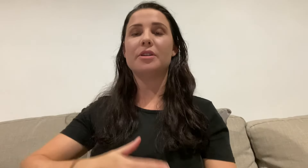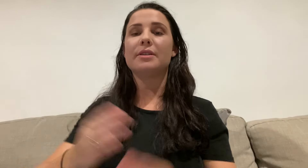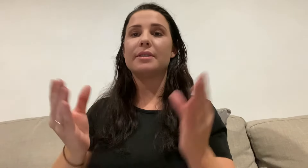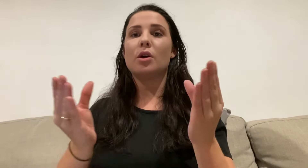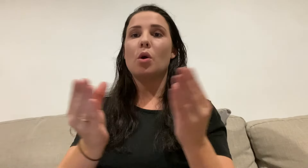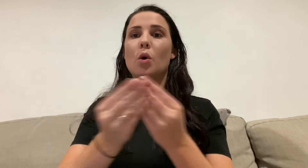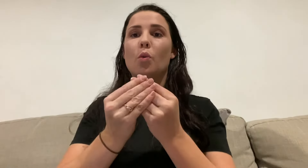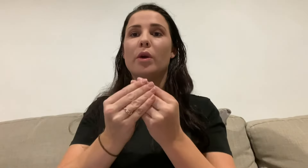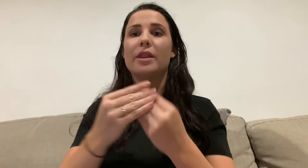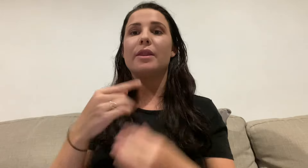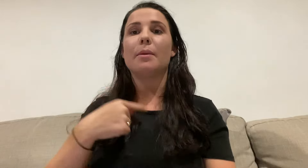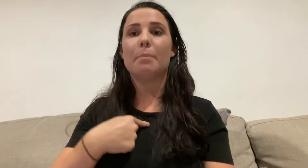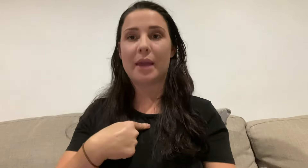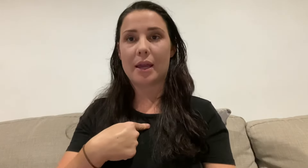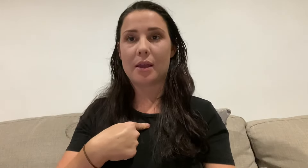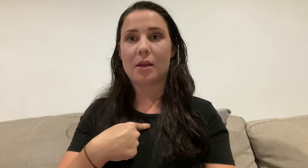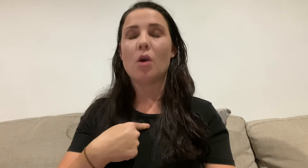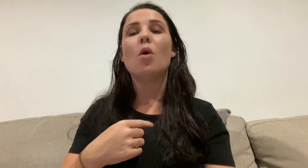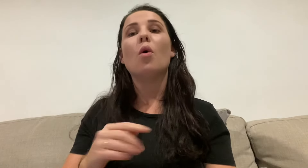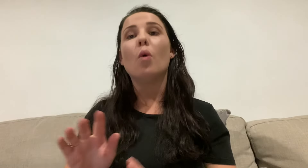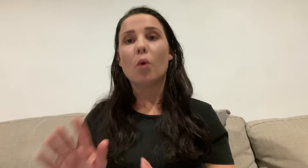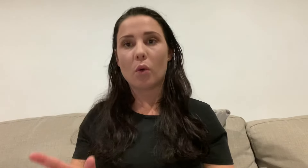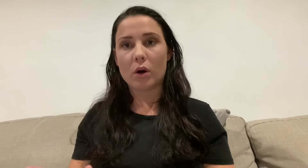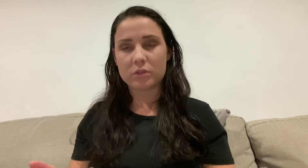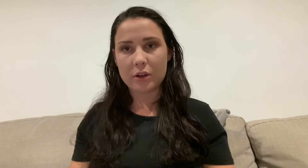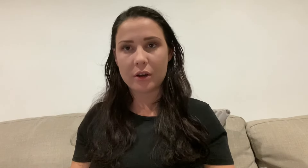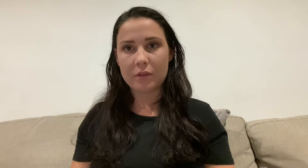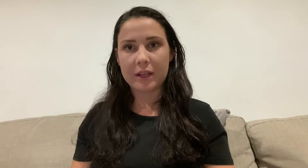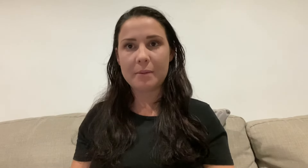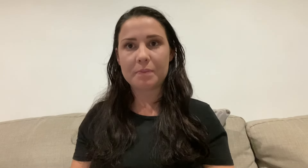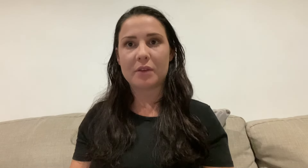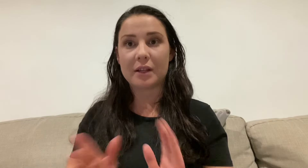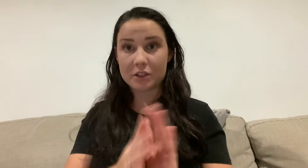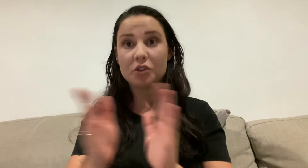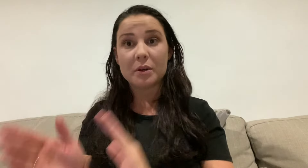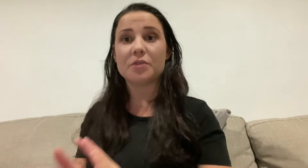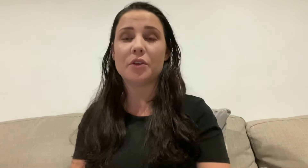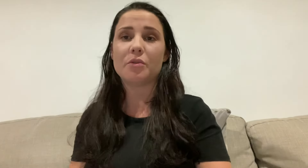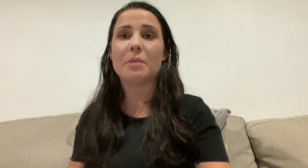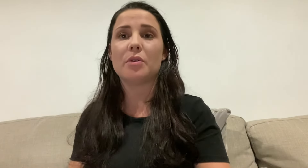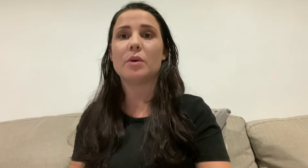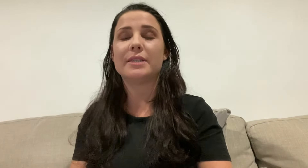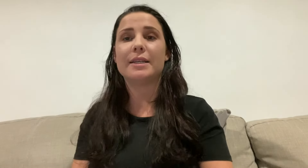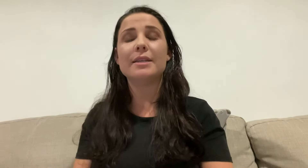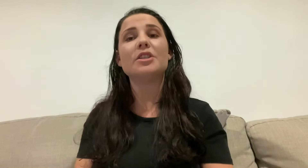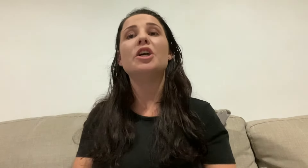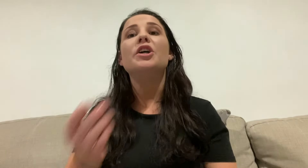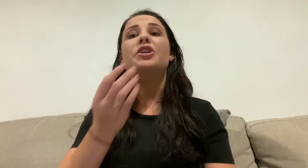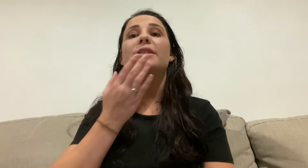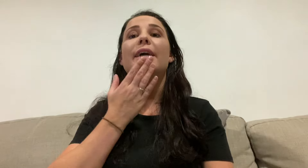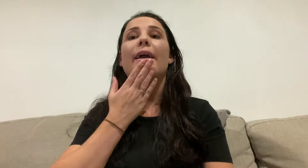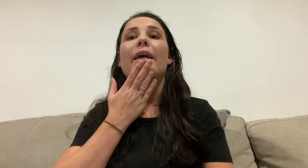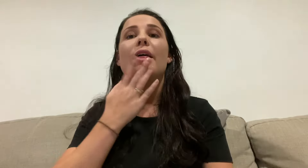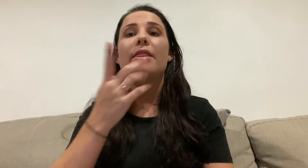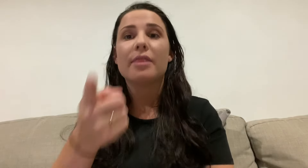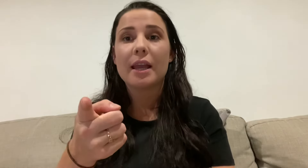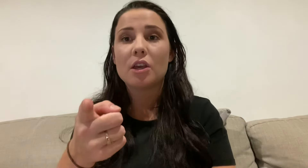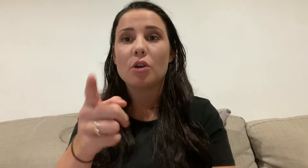with me. Or alternatively, if that's too much for you to remember in one sentence, just say, thank you